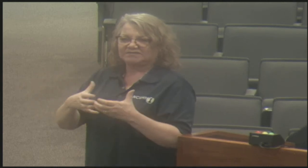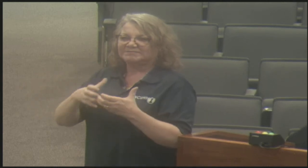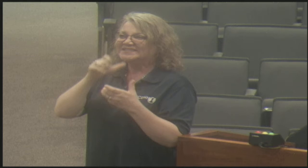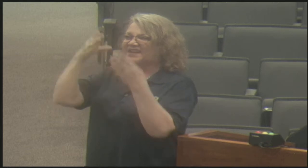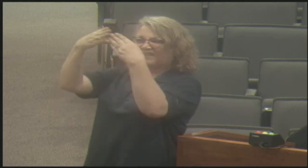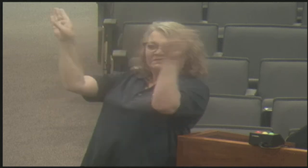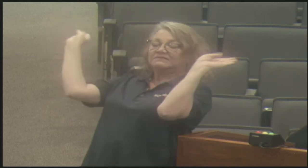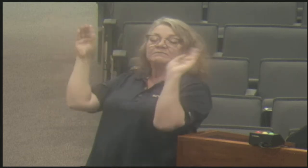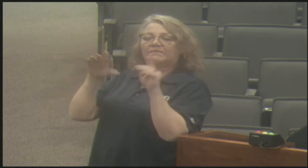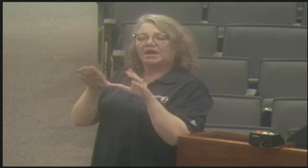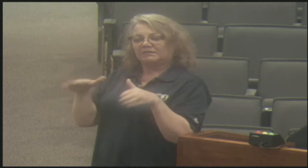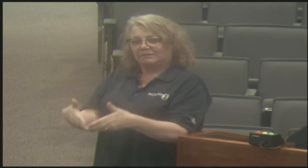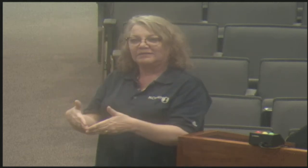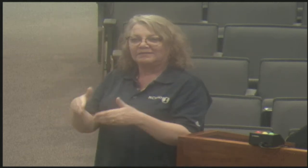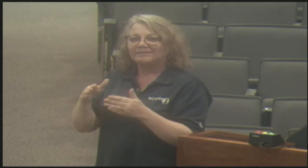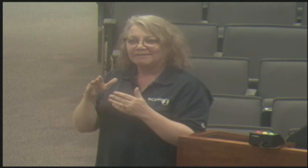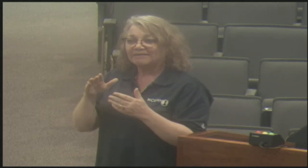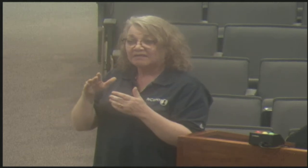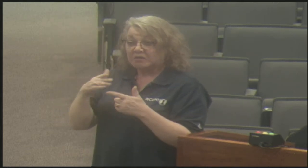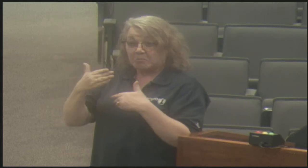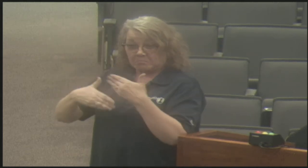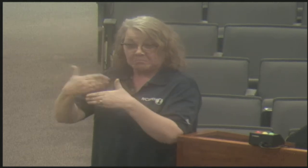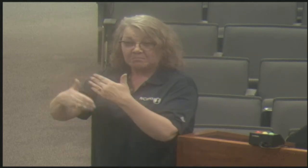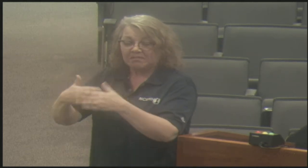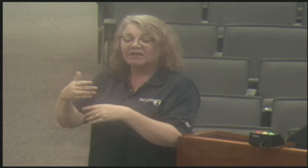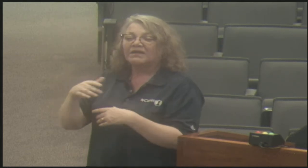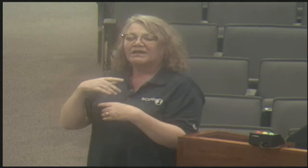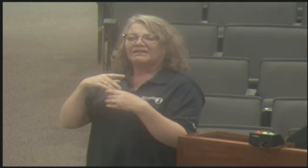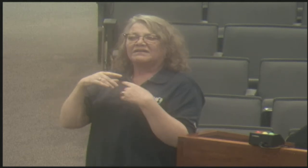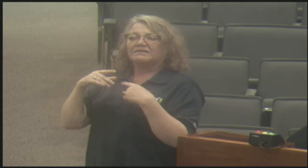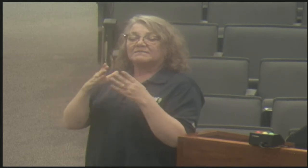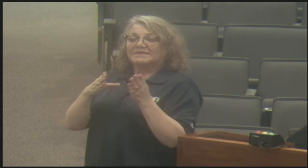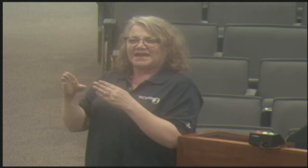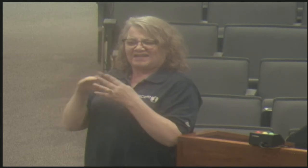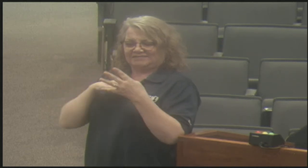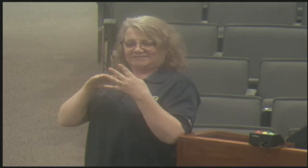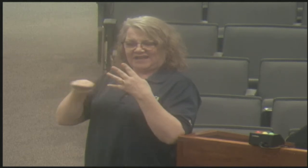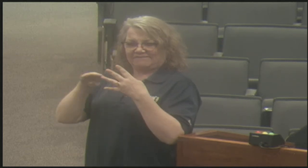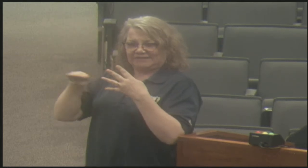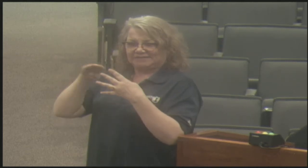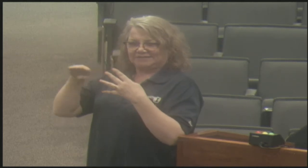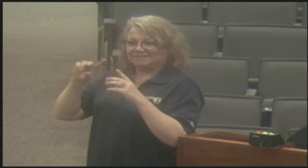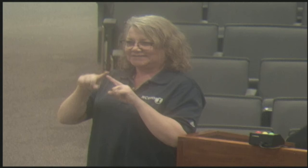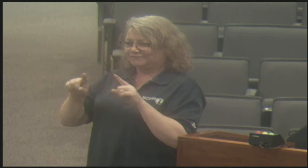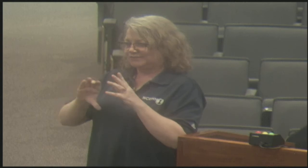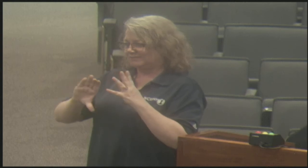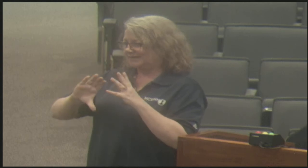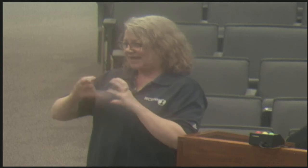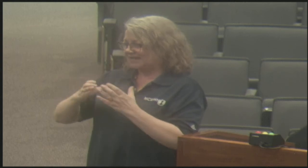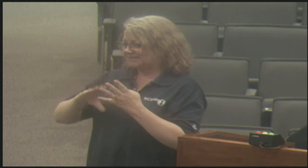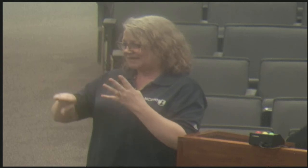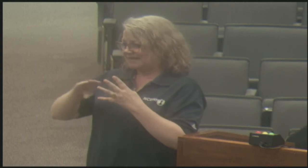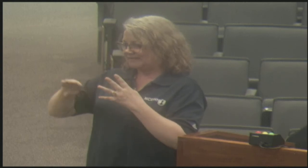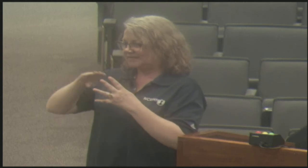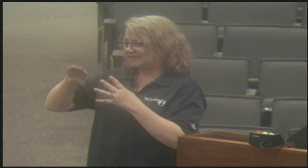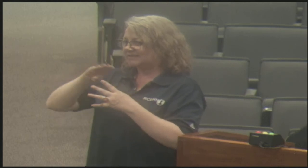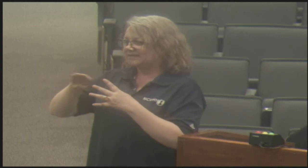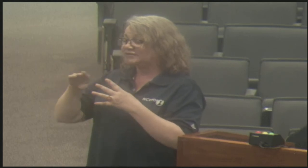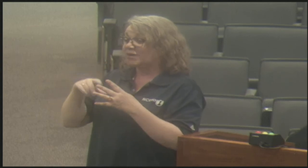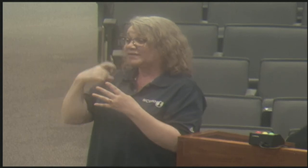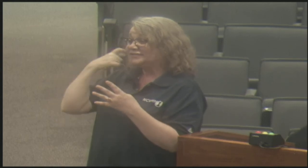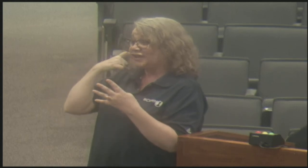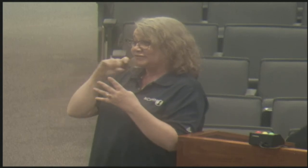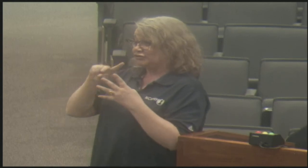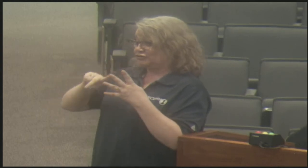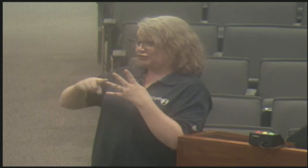terms and commonly used phrases that the police officers have identified that they regularly use. We've had